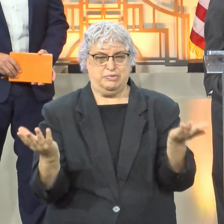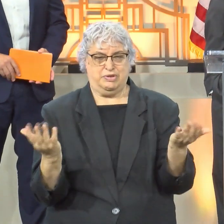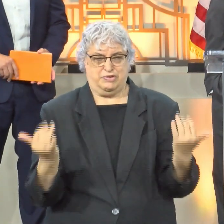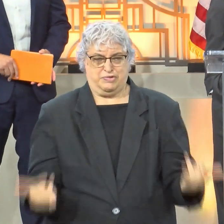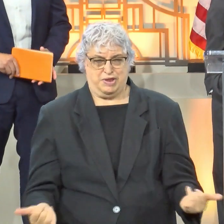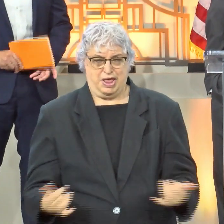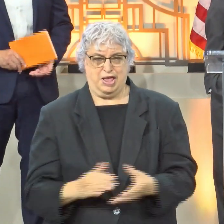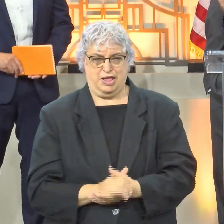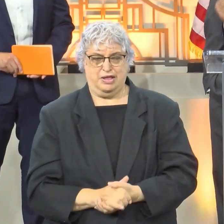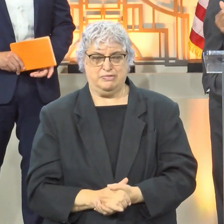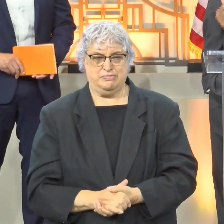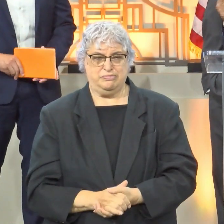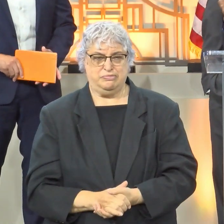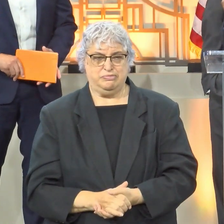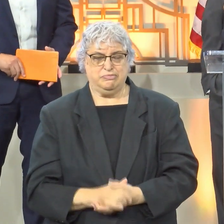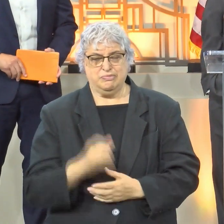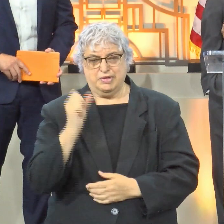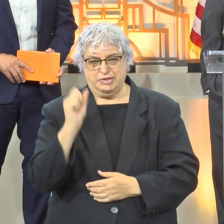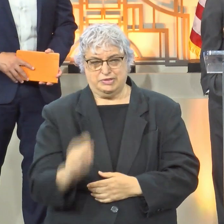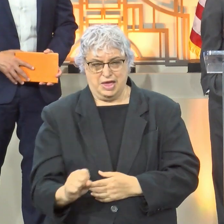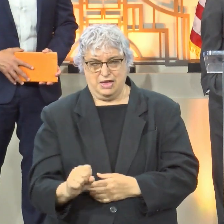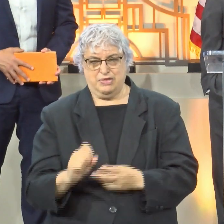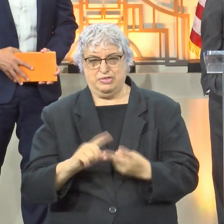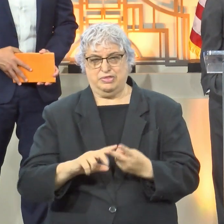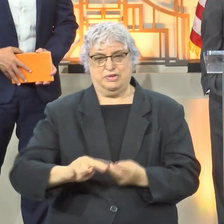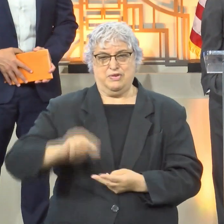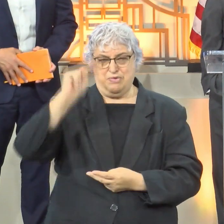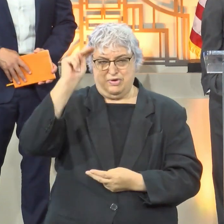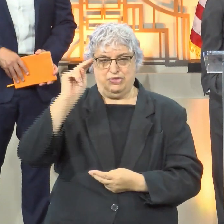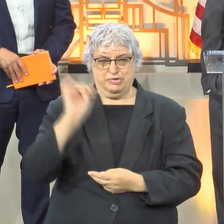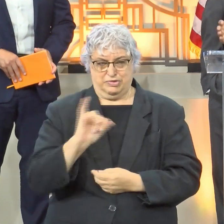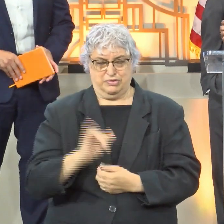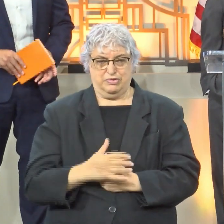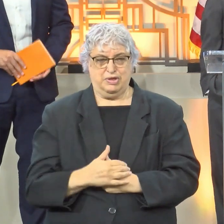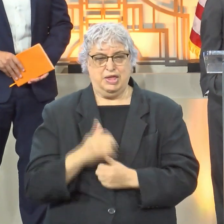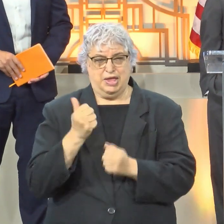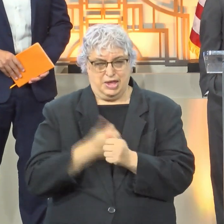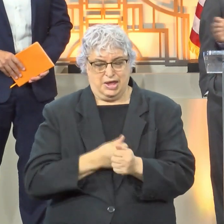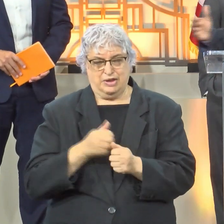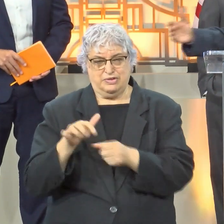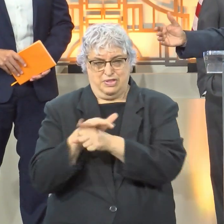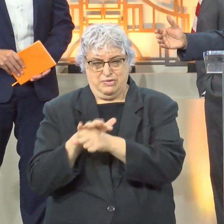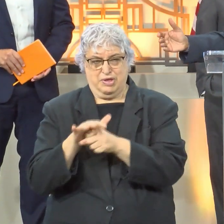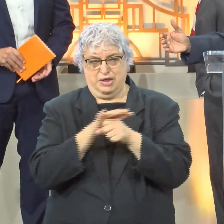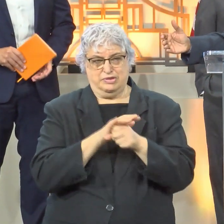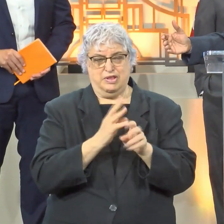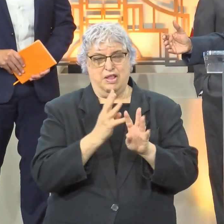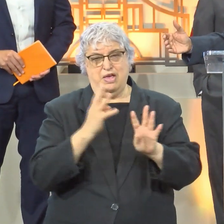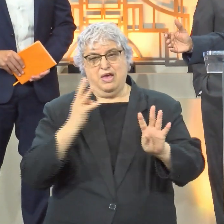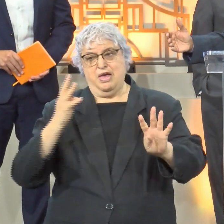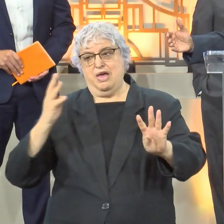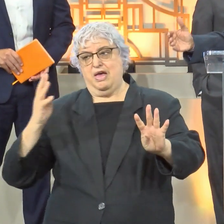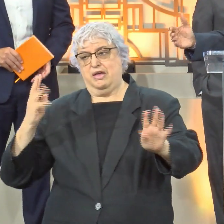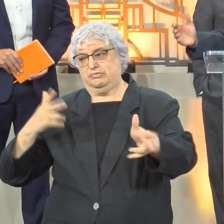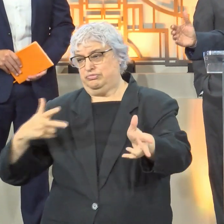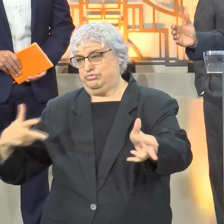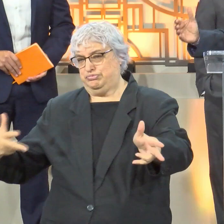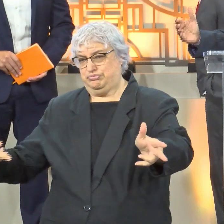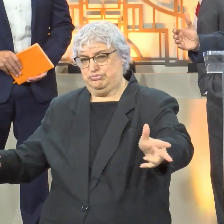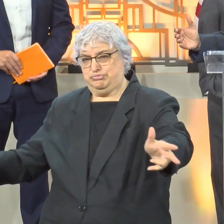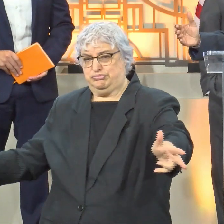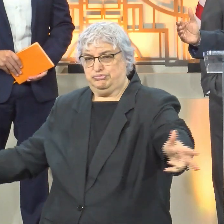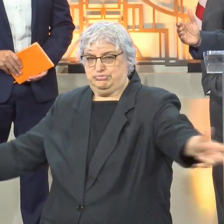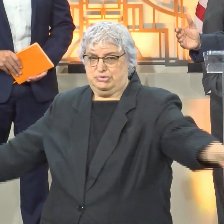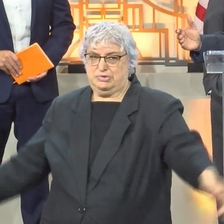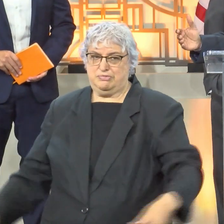just today, on the south side as well as on the north side. Each one of those locations, the lines were long. So there are